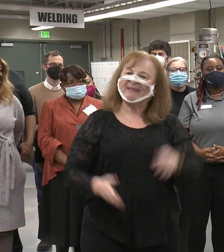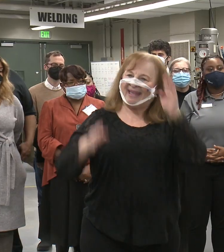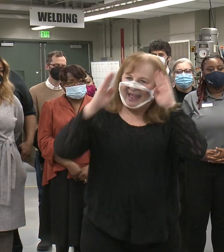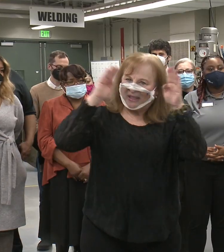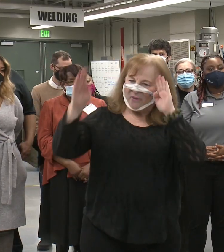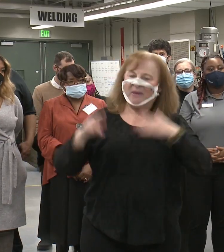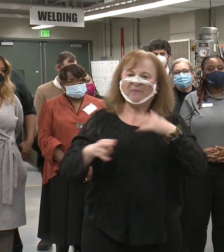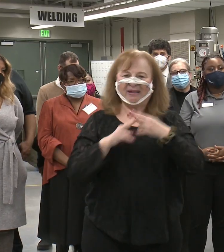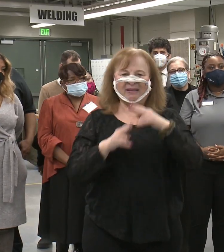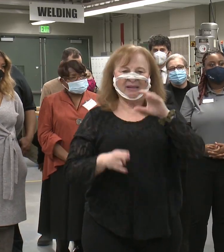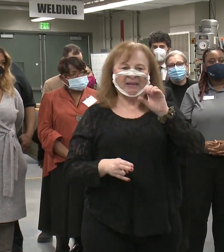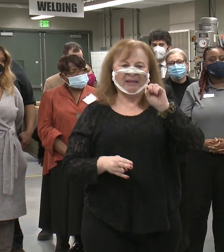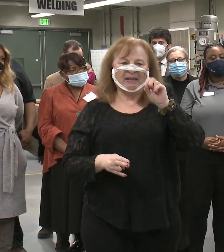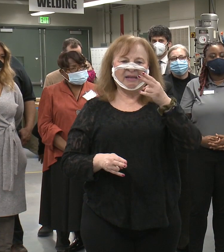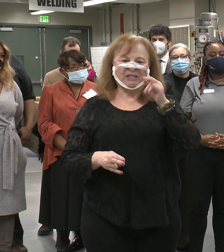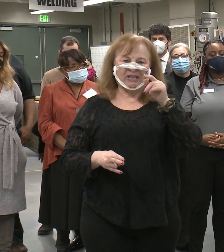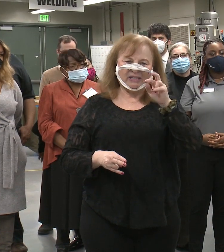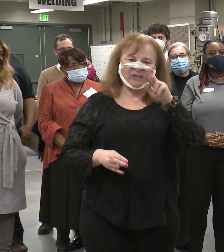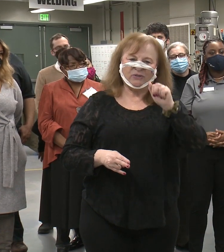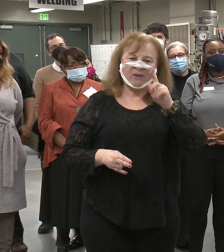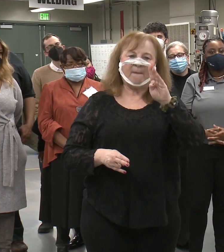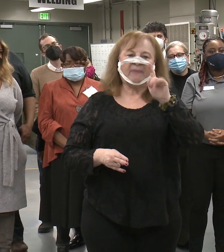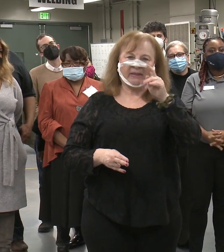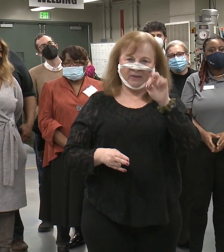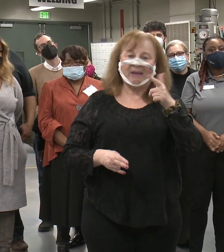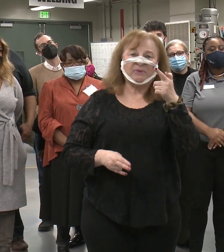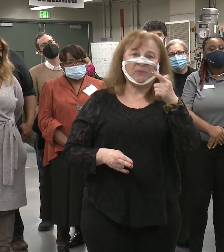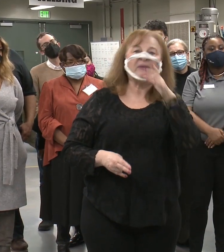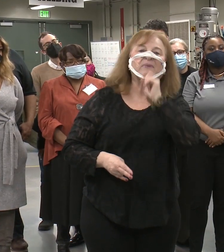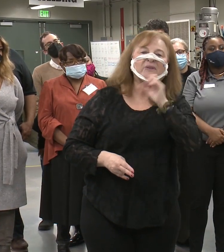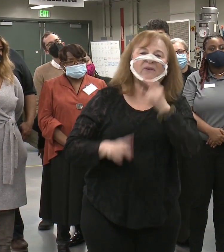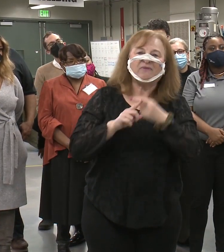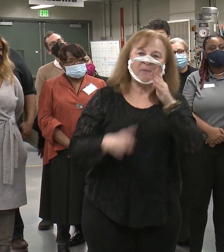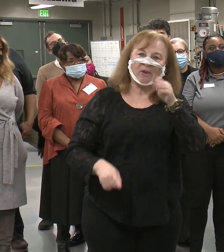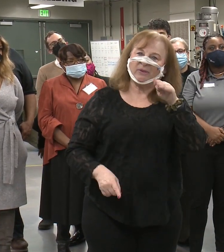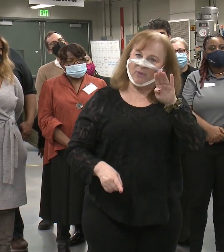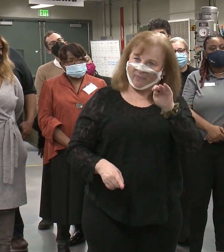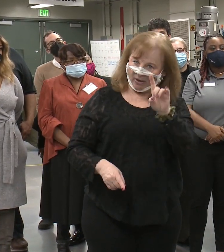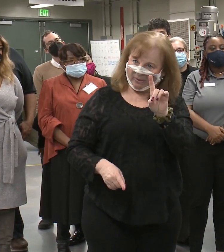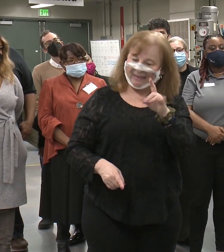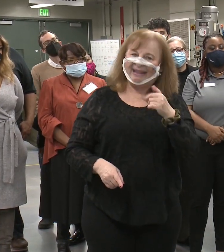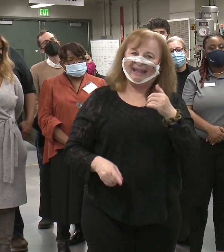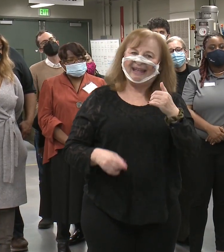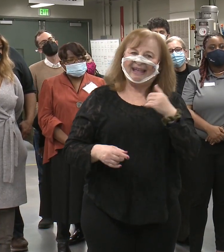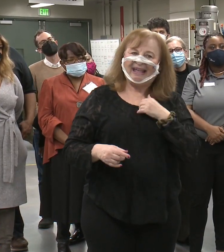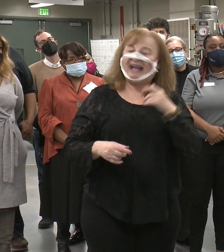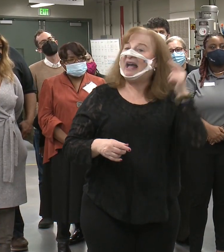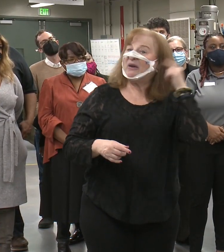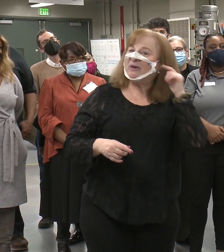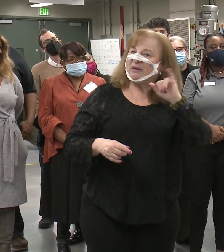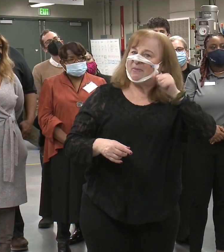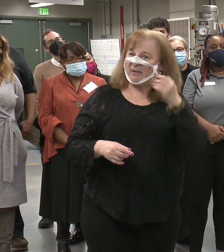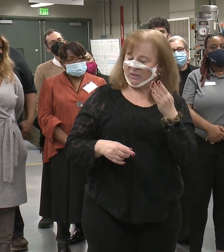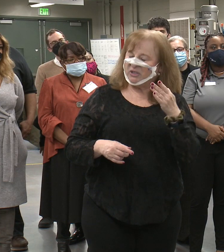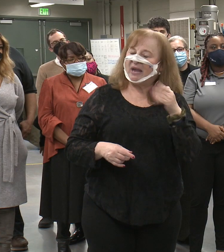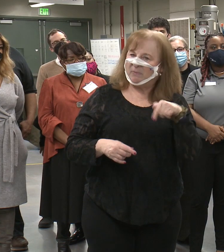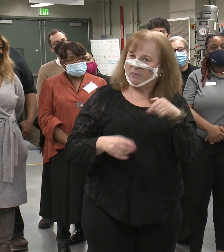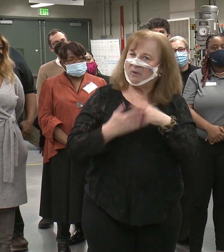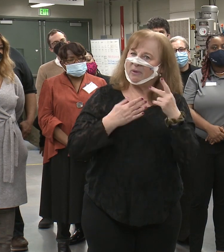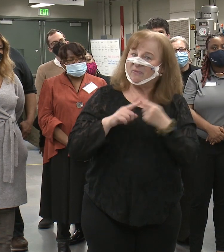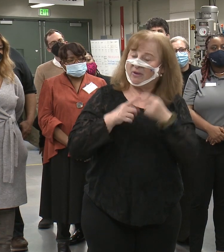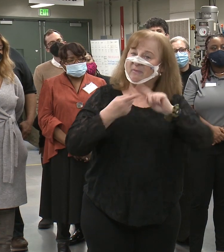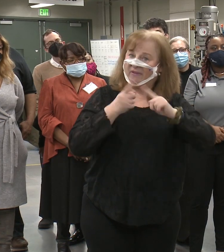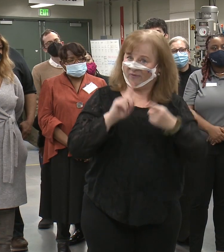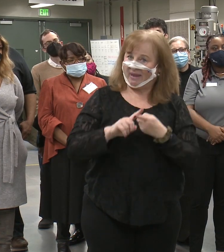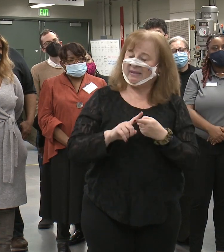Hello. My name is Shateedra Butler. I'm 21 years old from Baltimore, Maryland. I had first heard about Jock from a